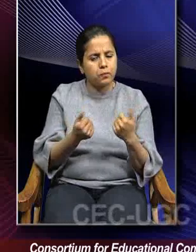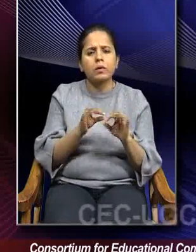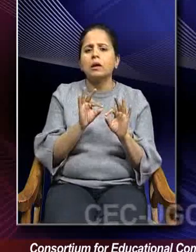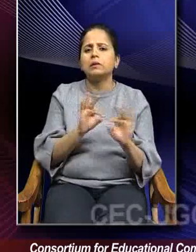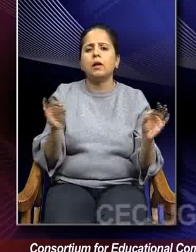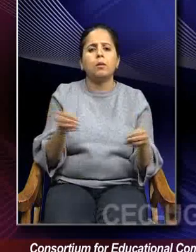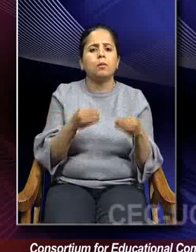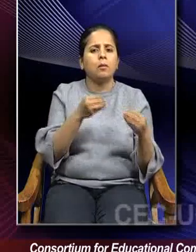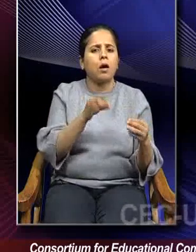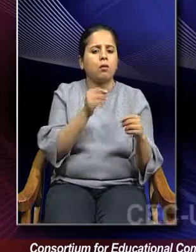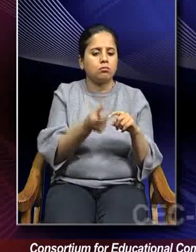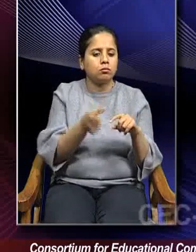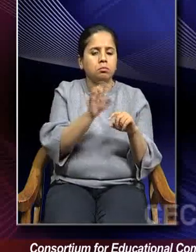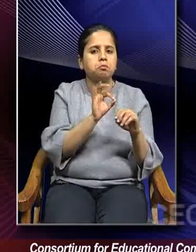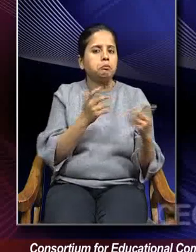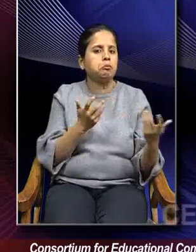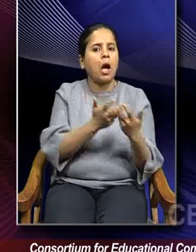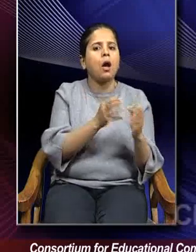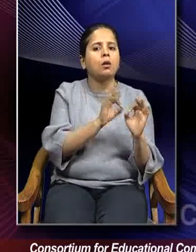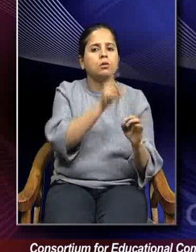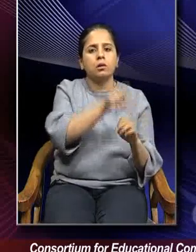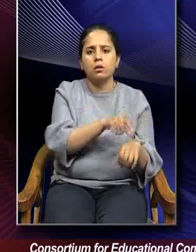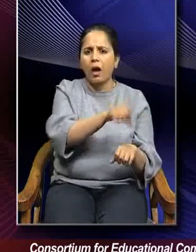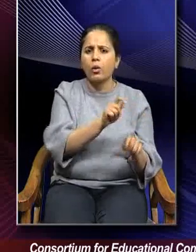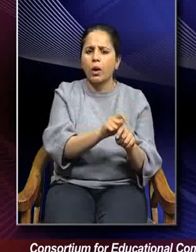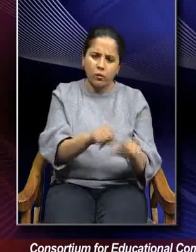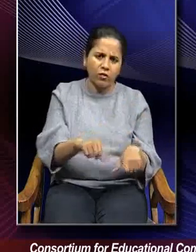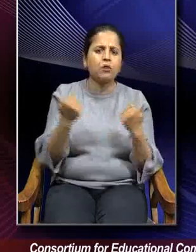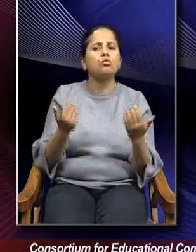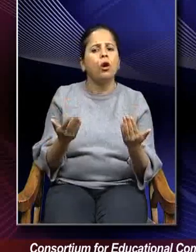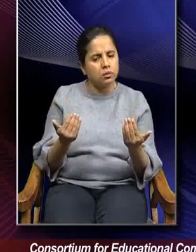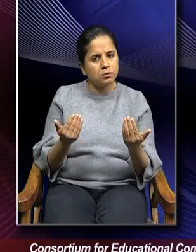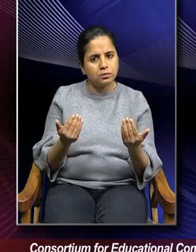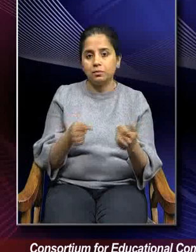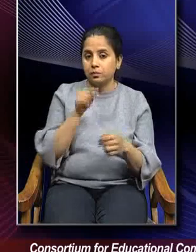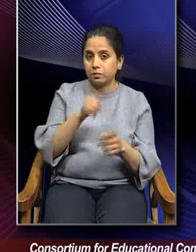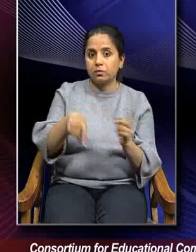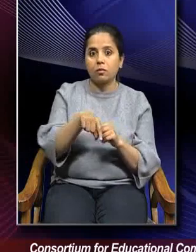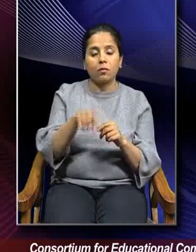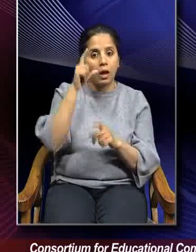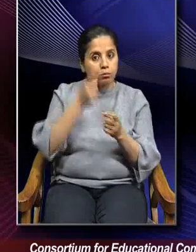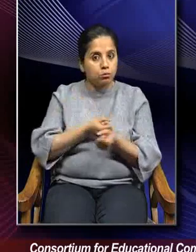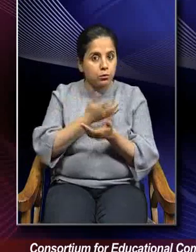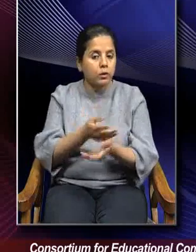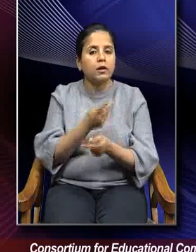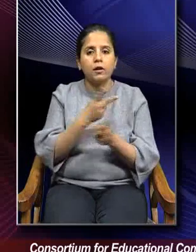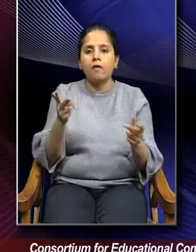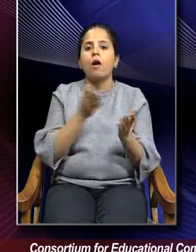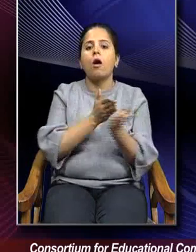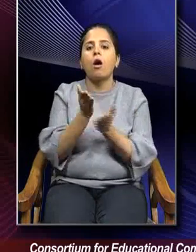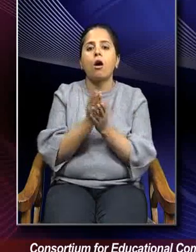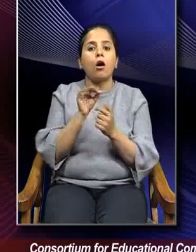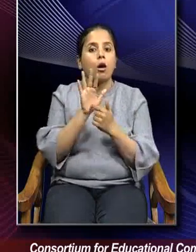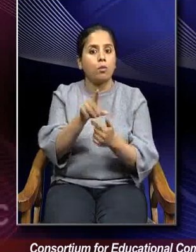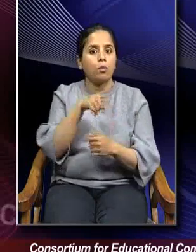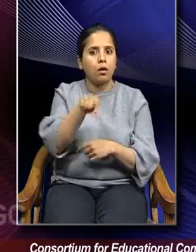adequate incentive to your employees, you can get your work done. So these expressions to different approaches of motivation, they are